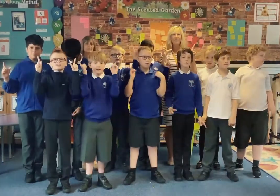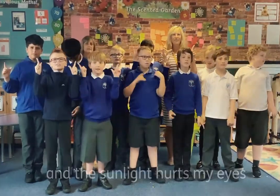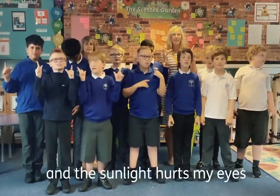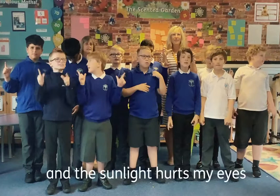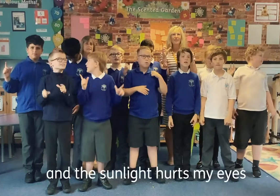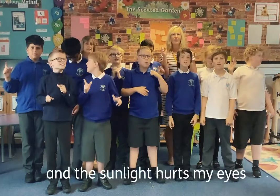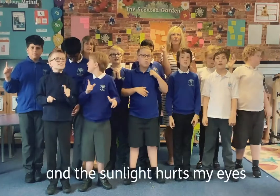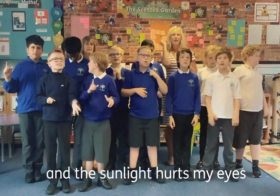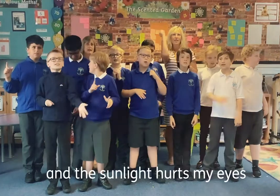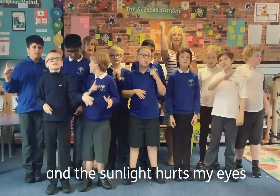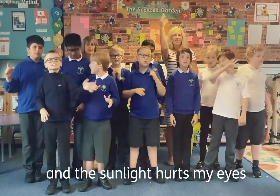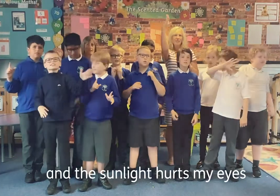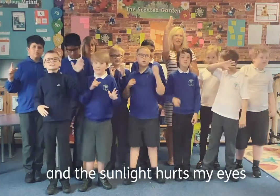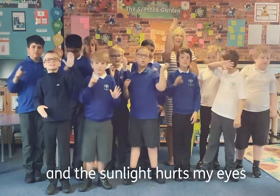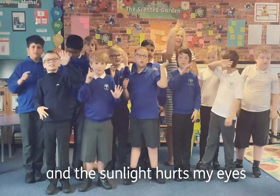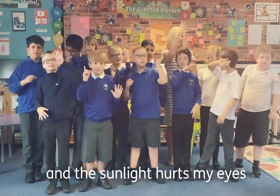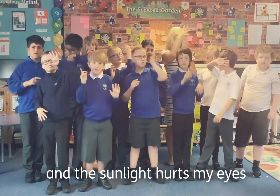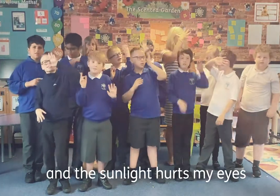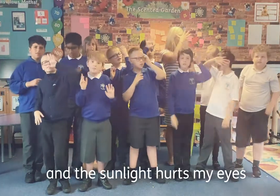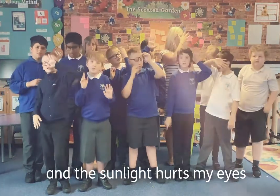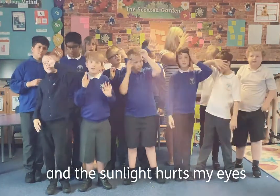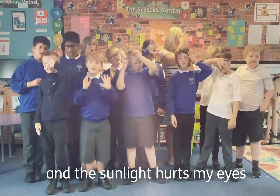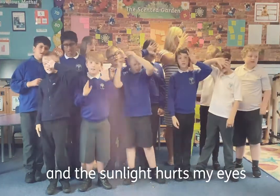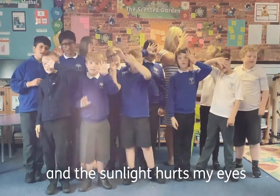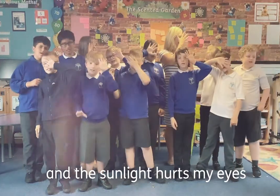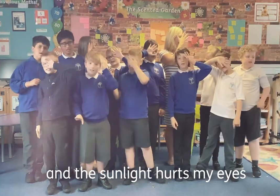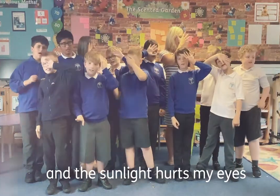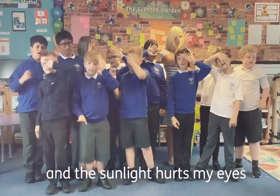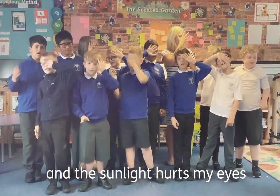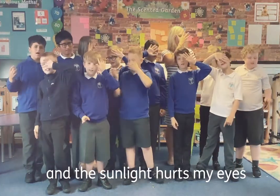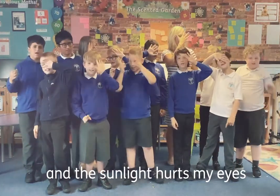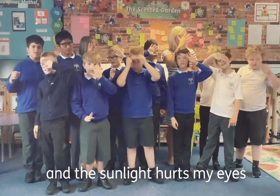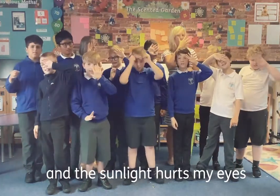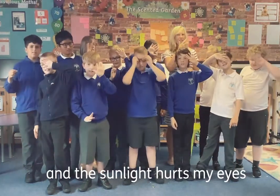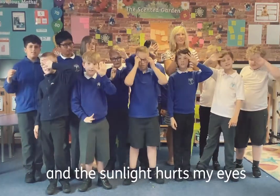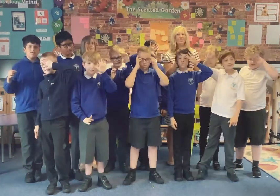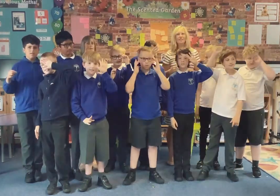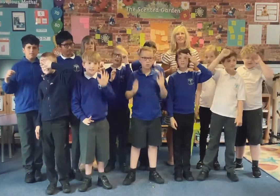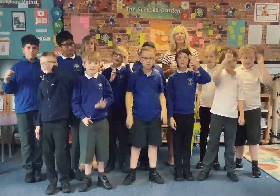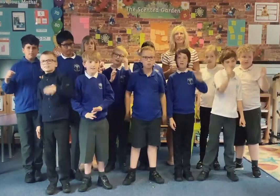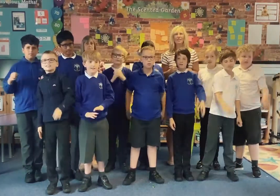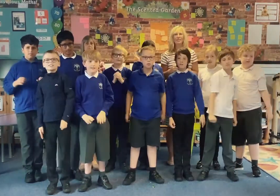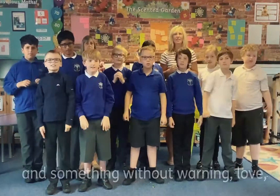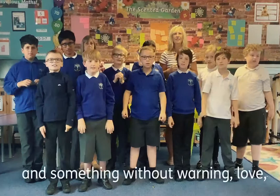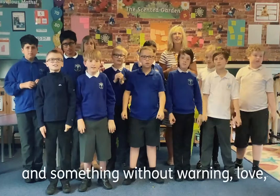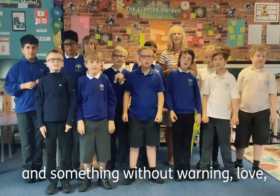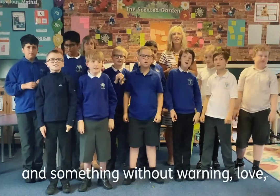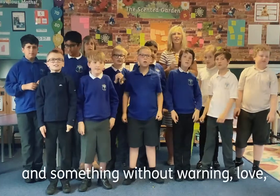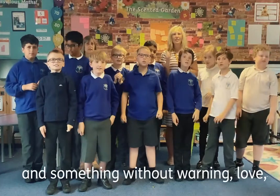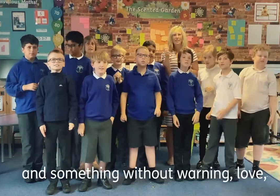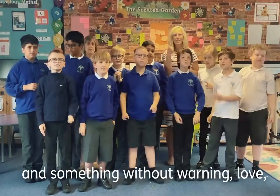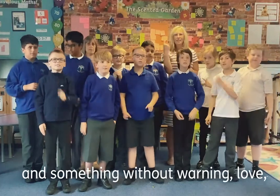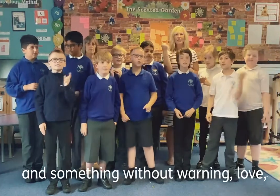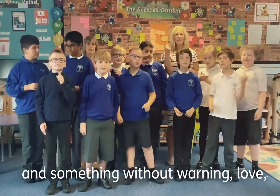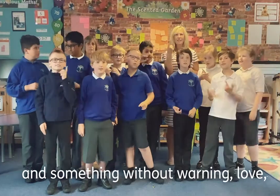And the sunlight hurts my eyes And something without